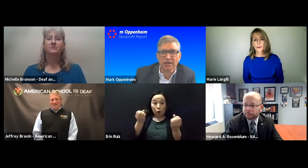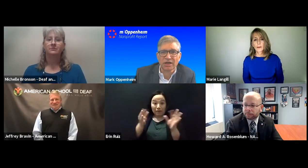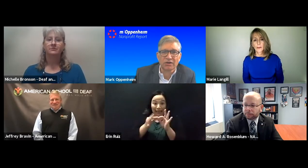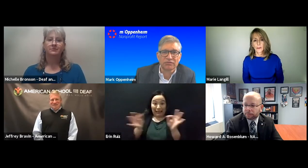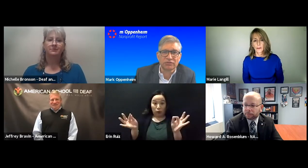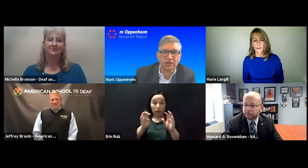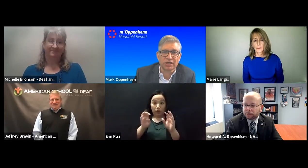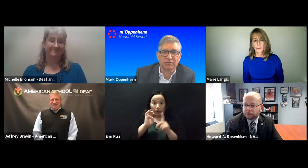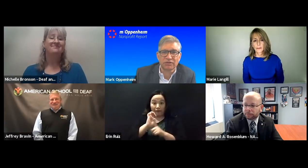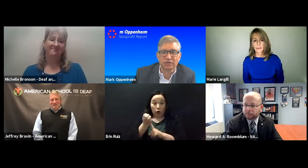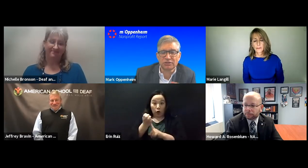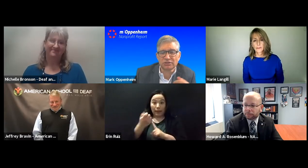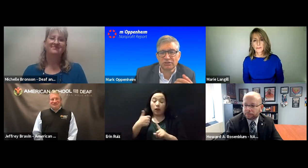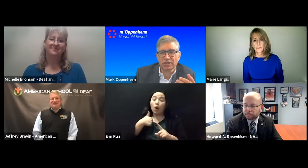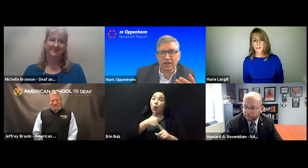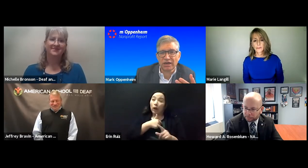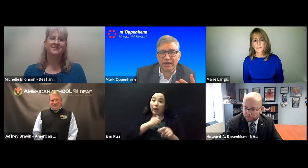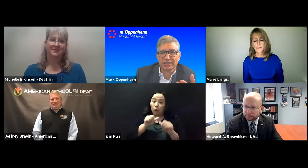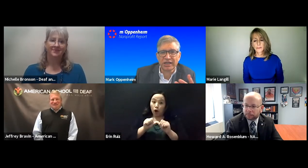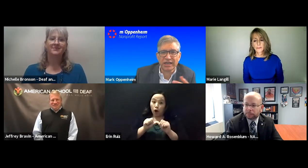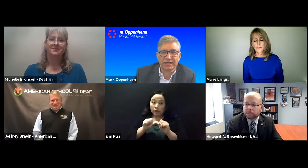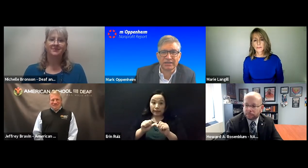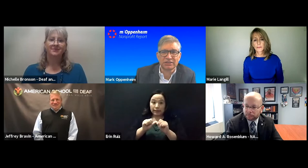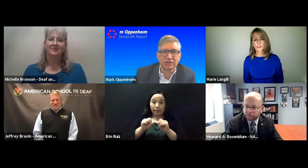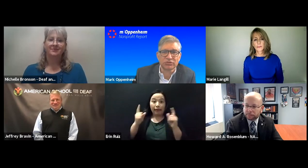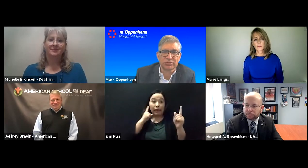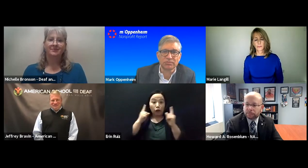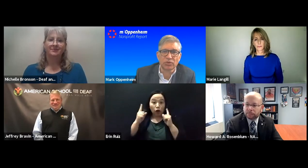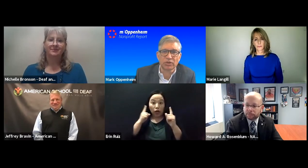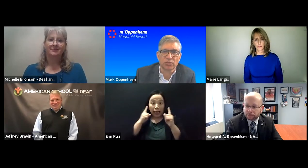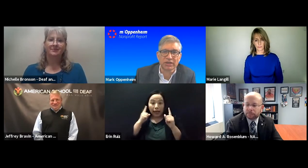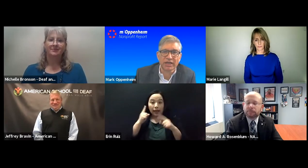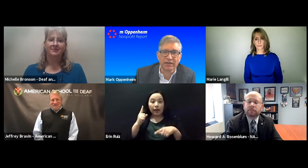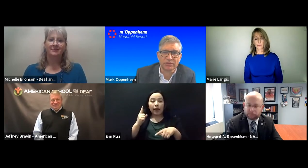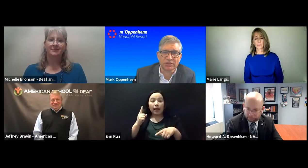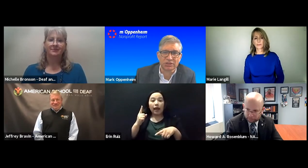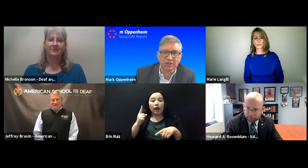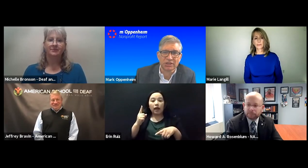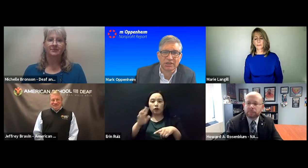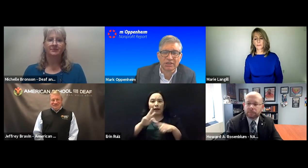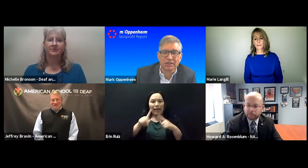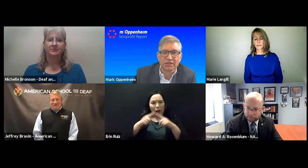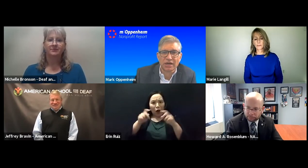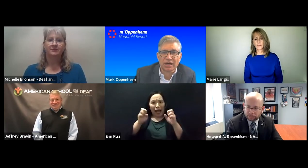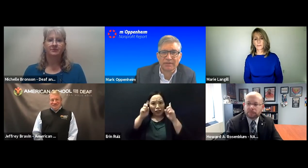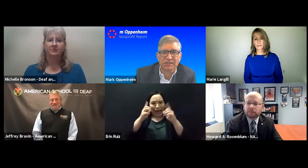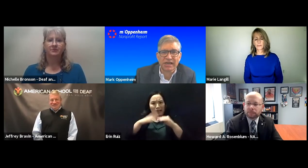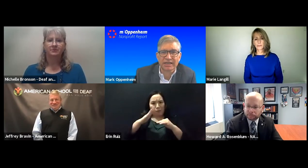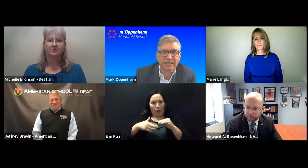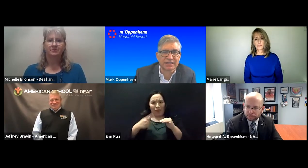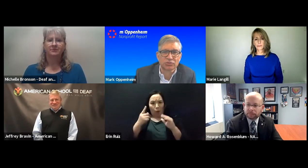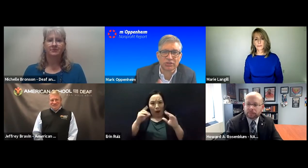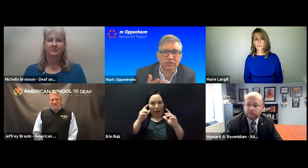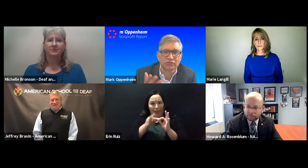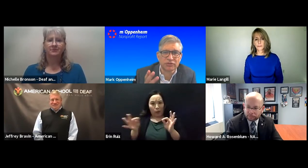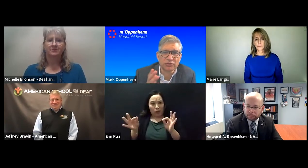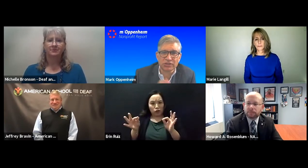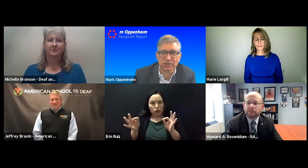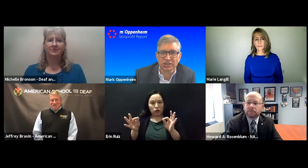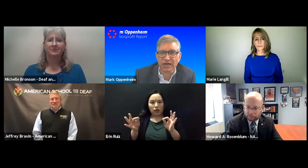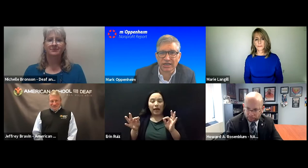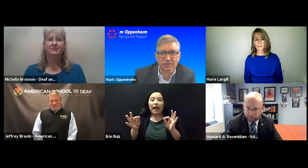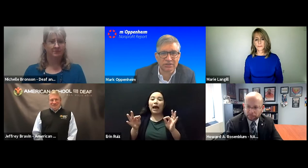of educating children in more than one language, saying that this would